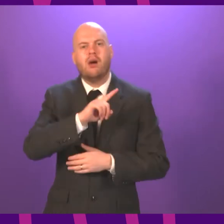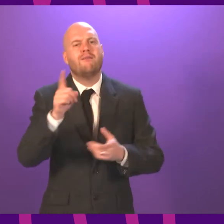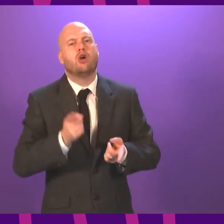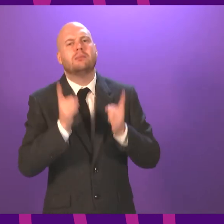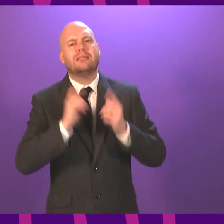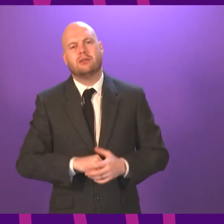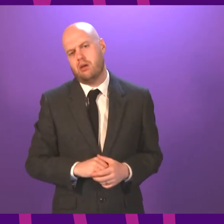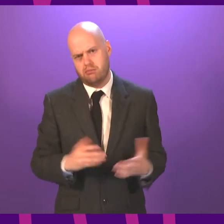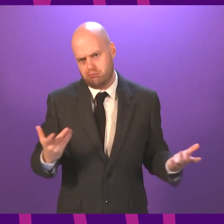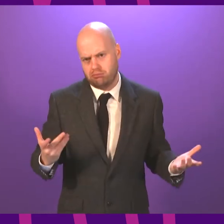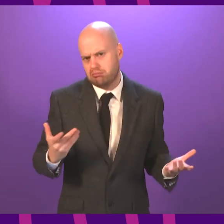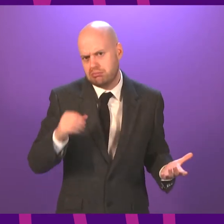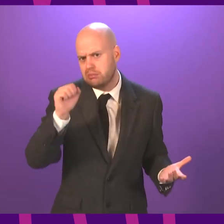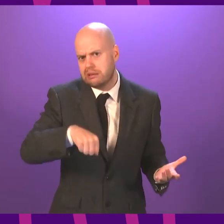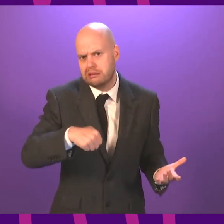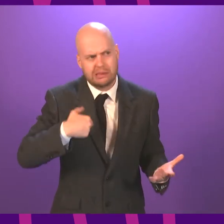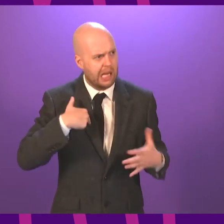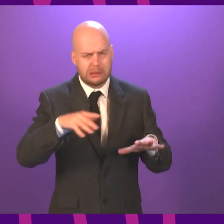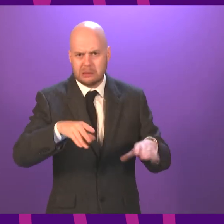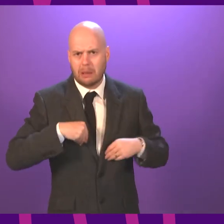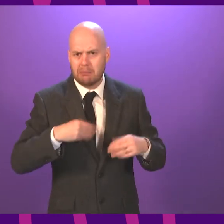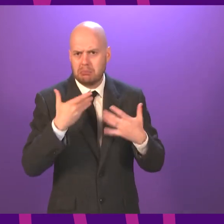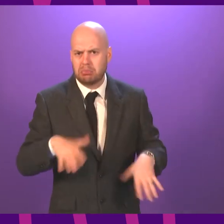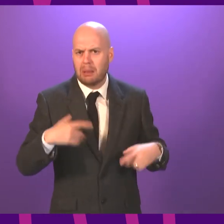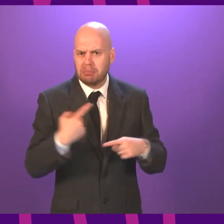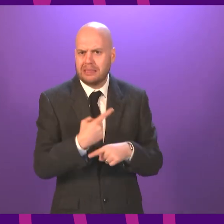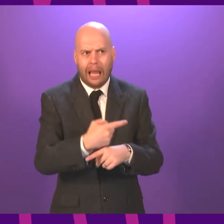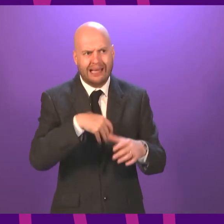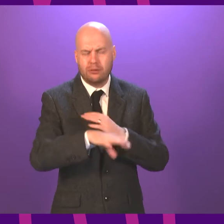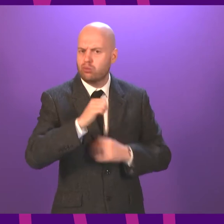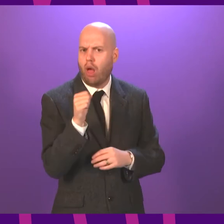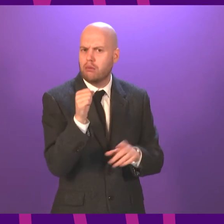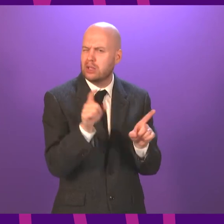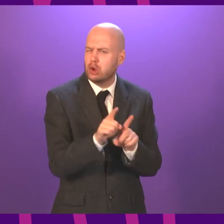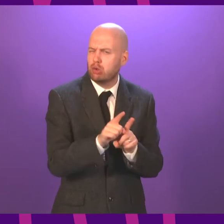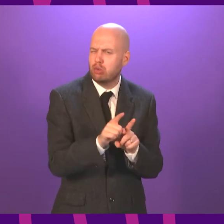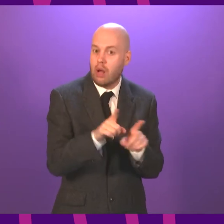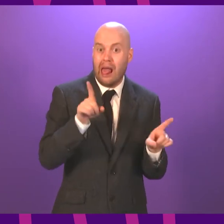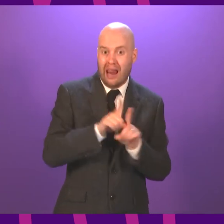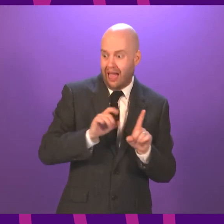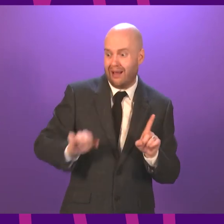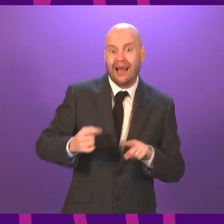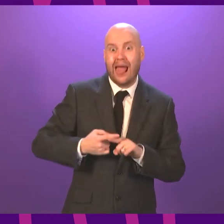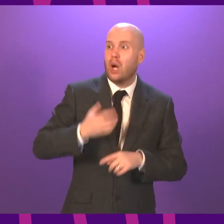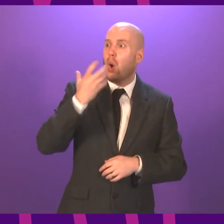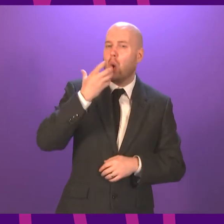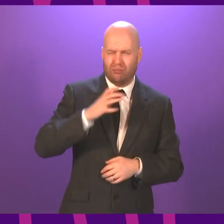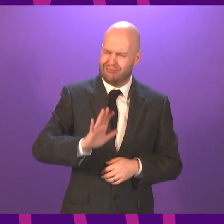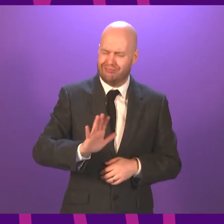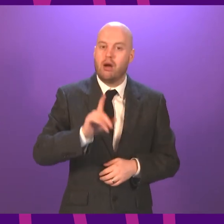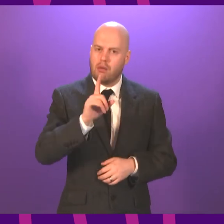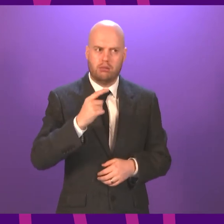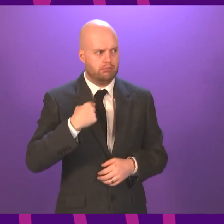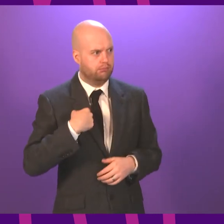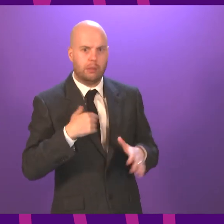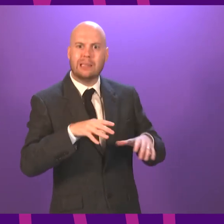handling of this pandemic. I have never tried to shy away from that. The point I was making last week was not to point the finger at any politician, but